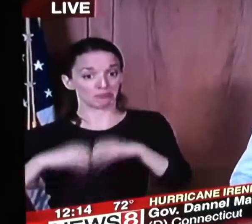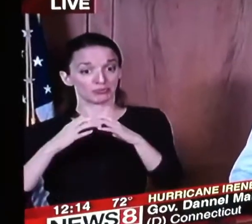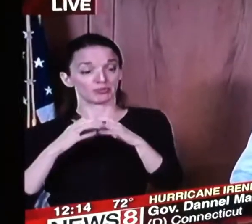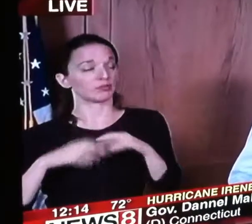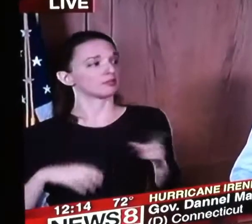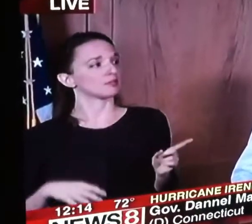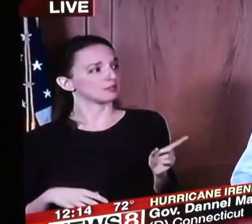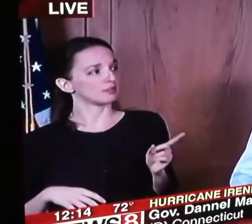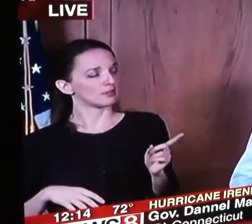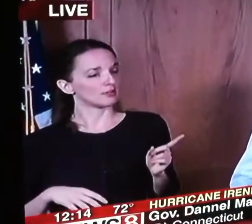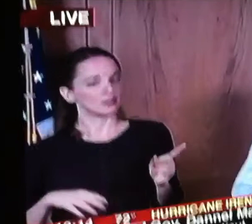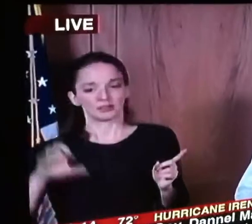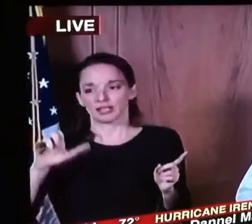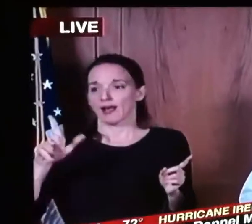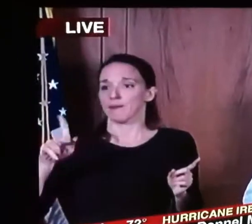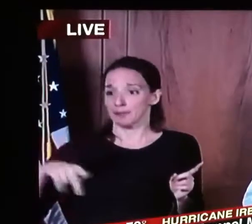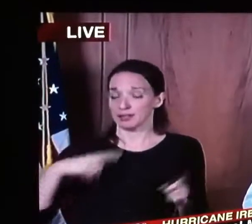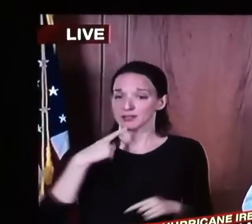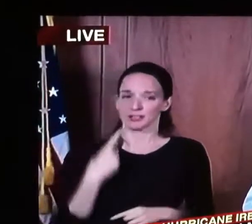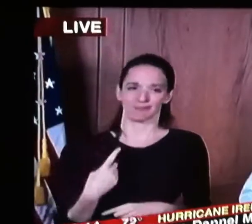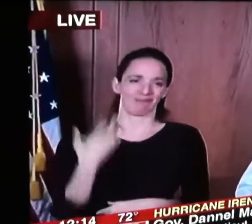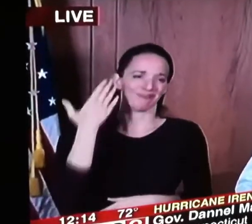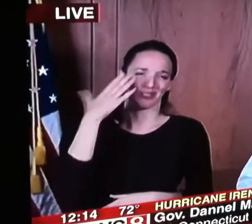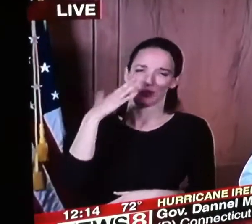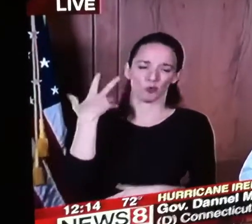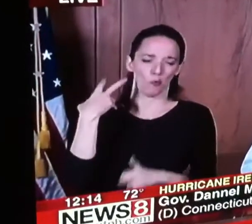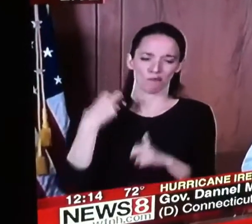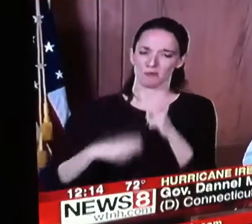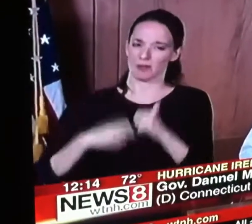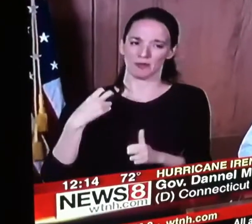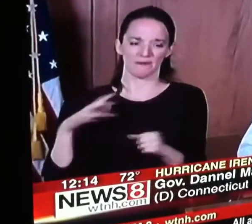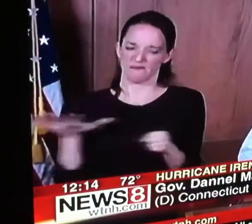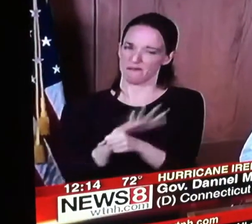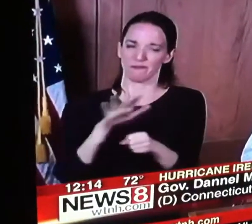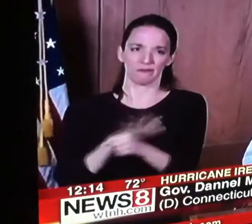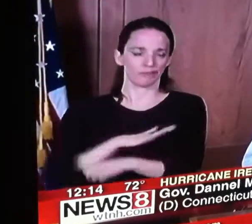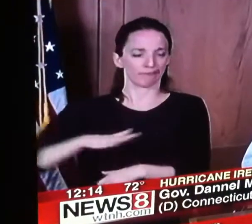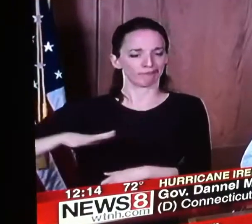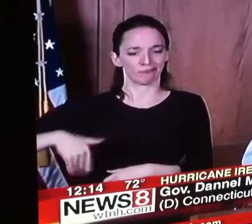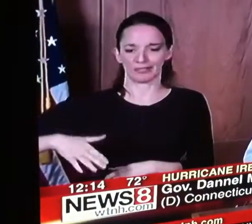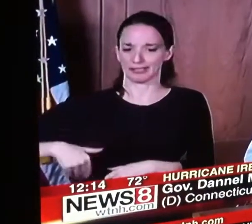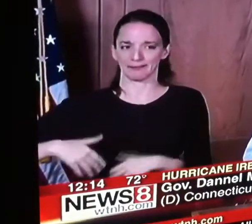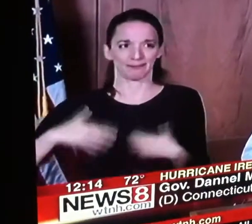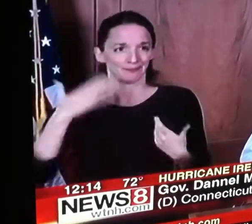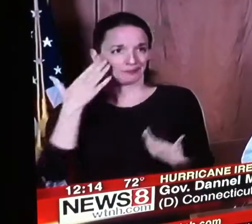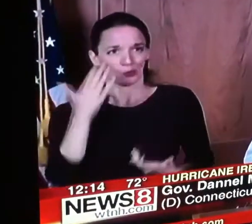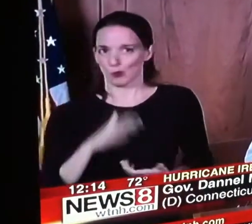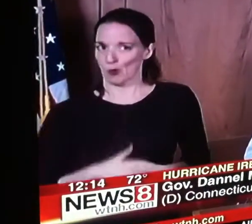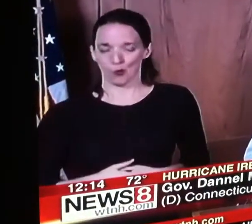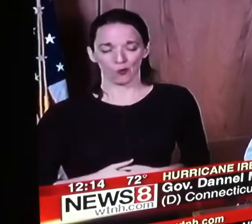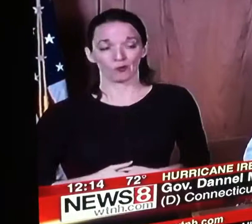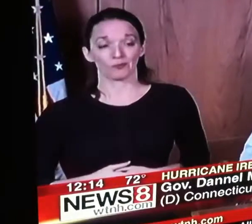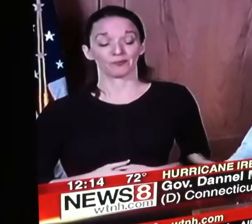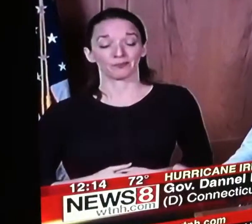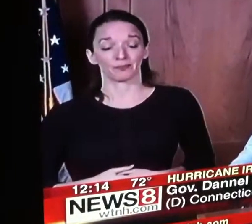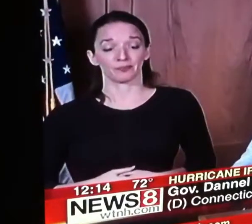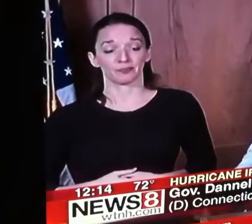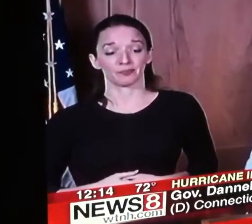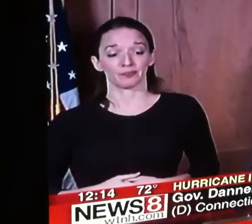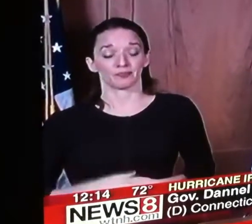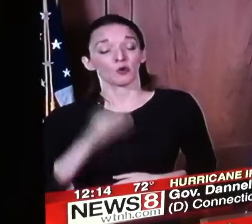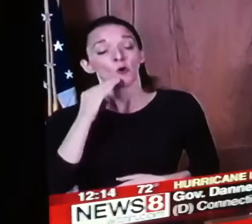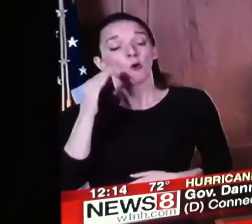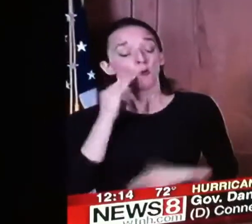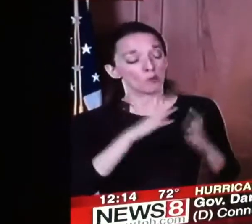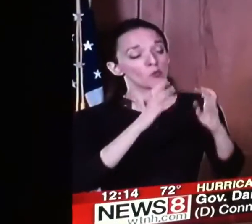is it's entirely too early to understand the scope of the problem to tell you the truth other than pure numbers um uh the